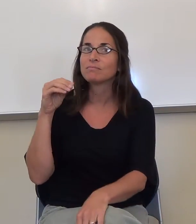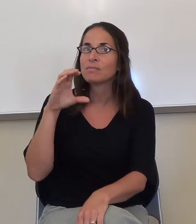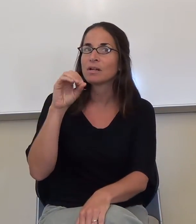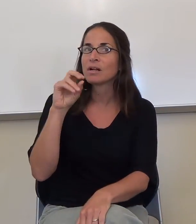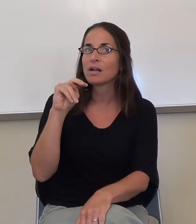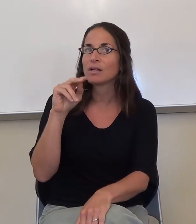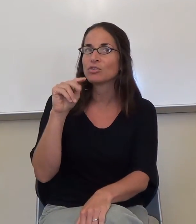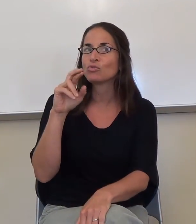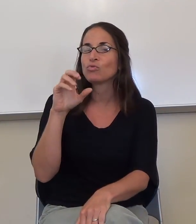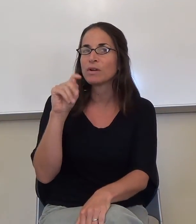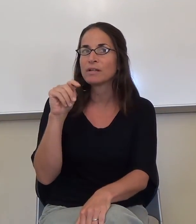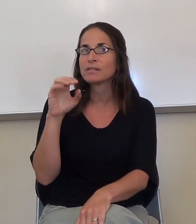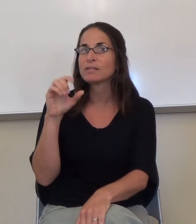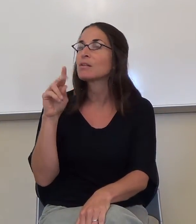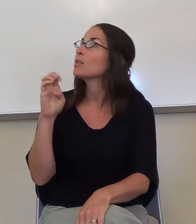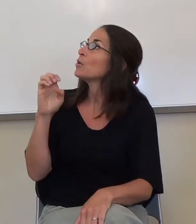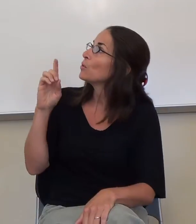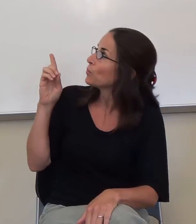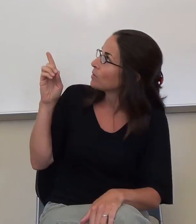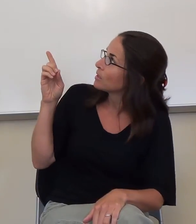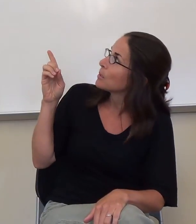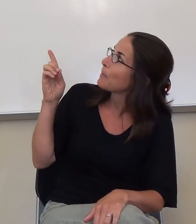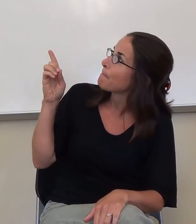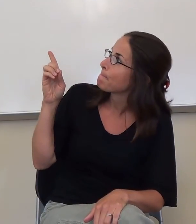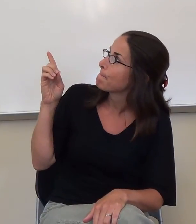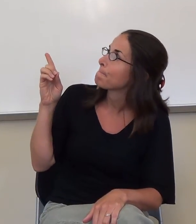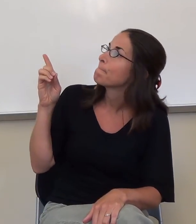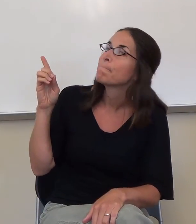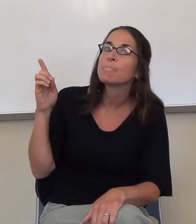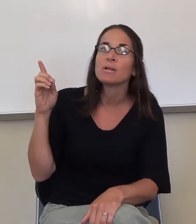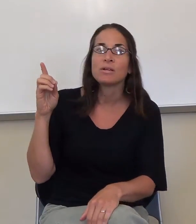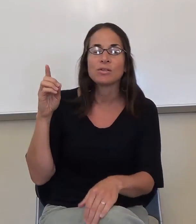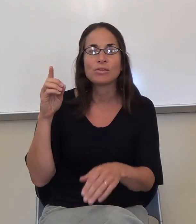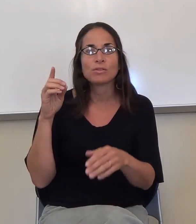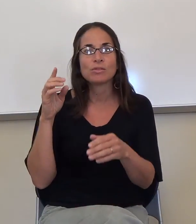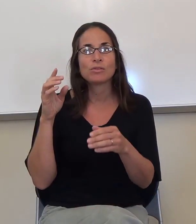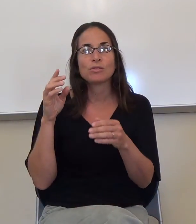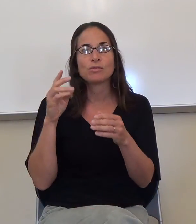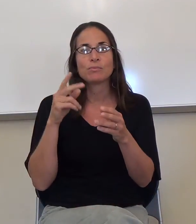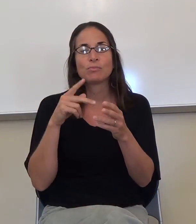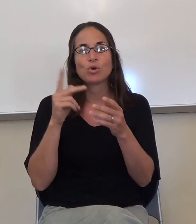programmer thought his new phone application was, how do you pronounce this?